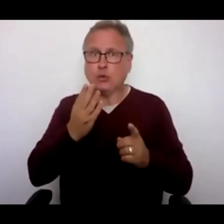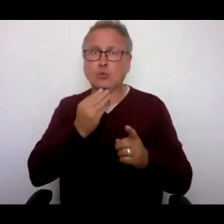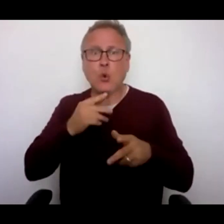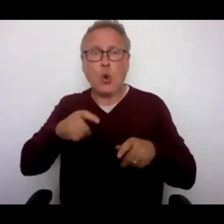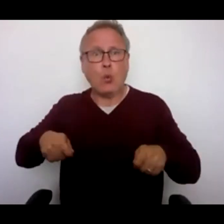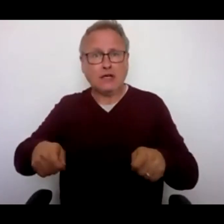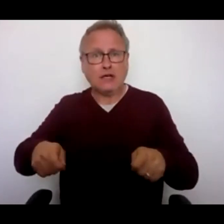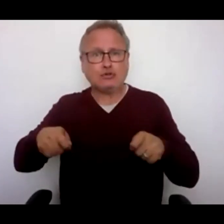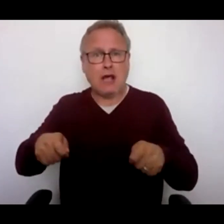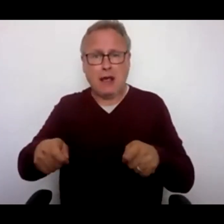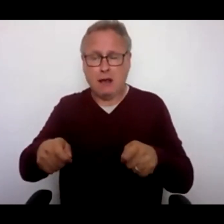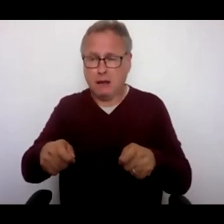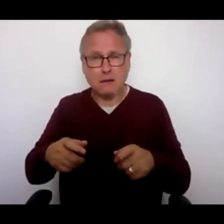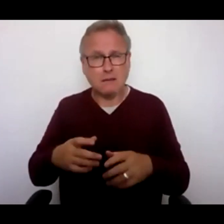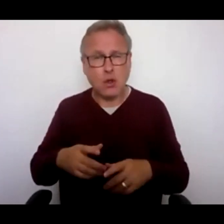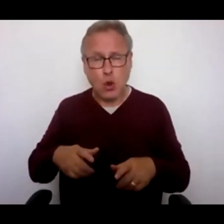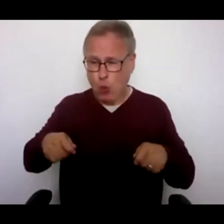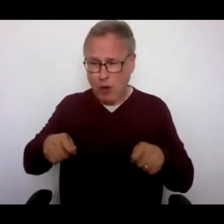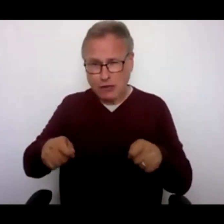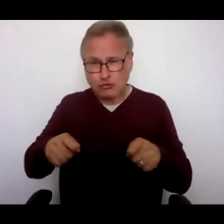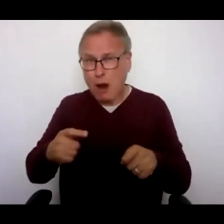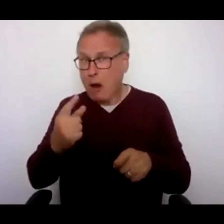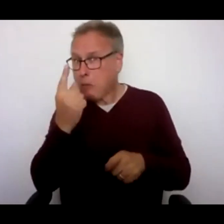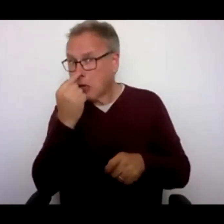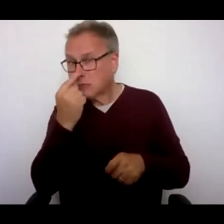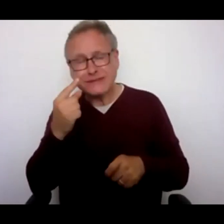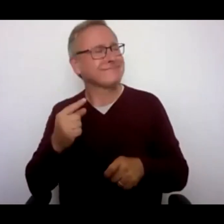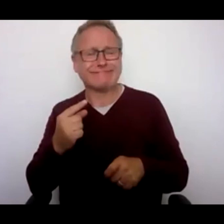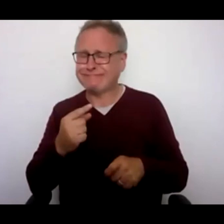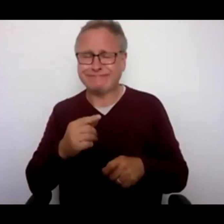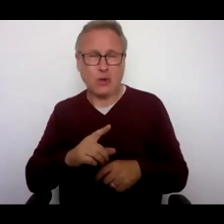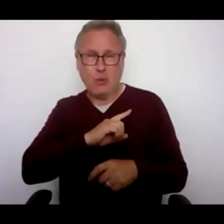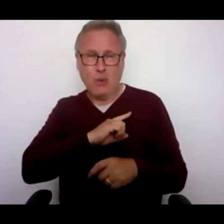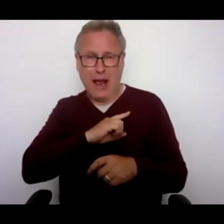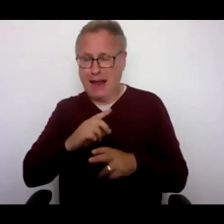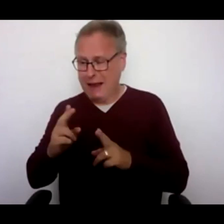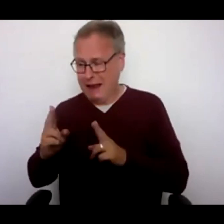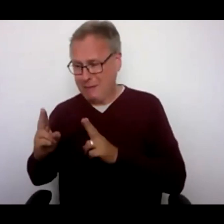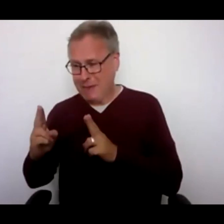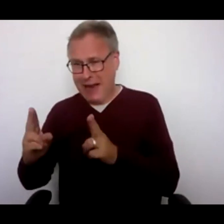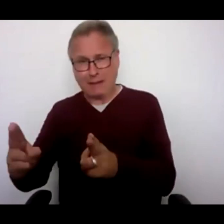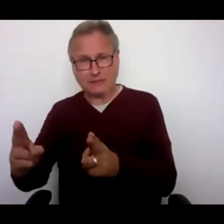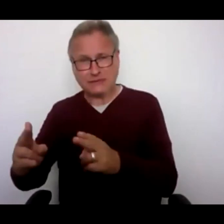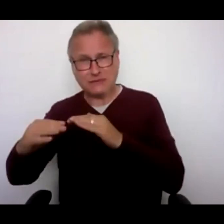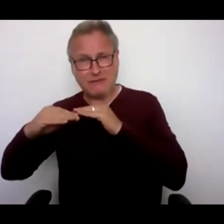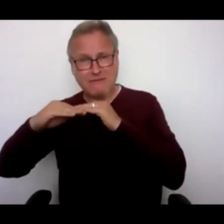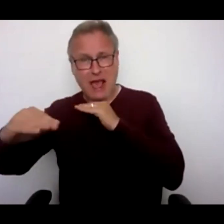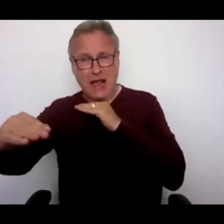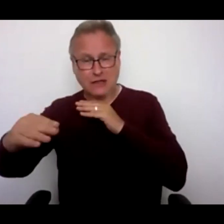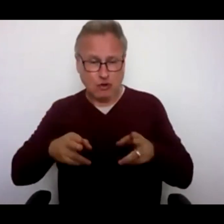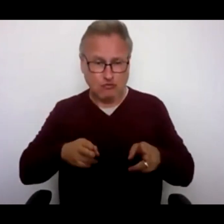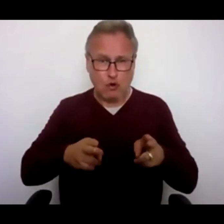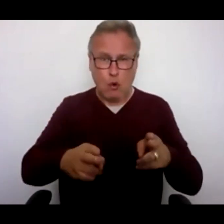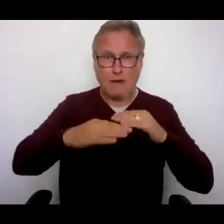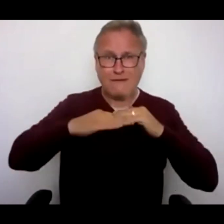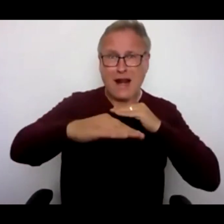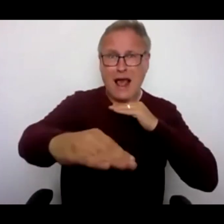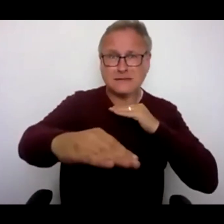is not always possible. This is because the pavements and roads are not all flat. Some of the pavements are too